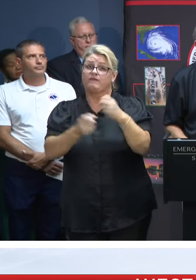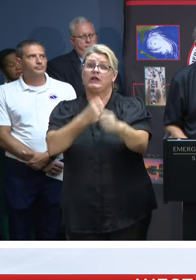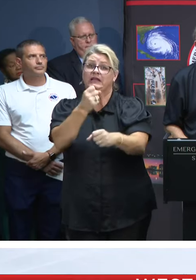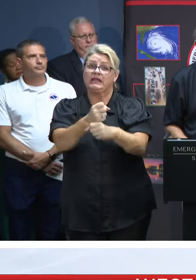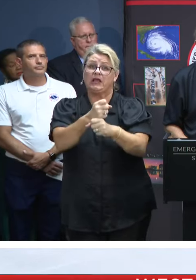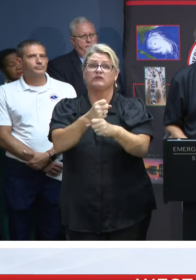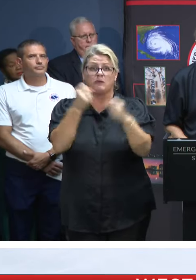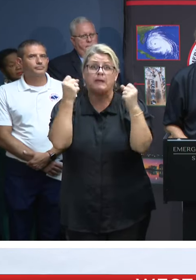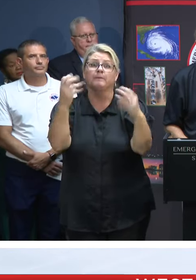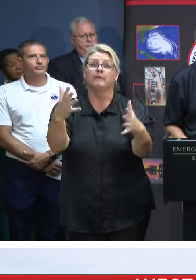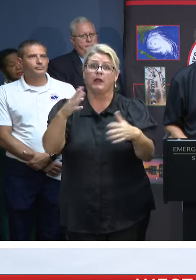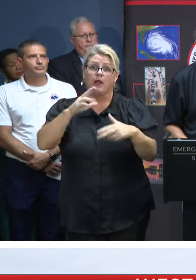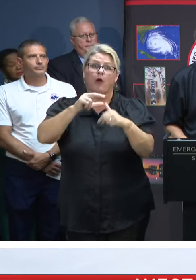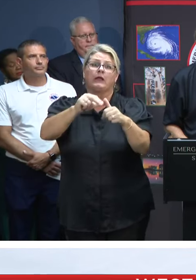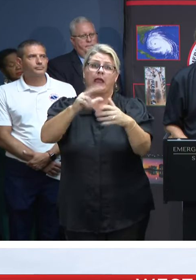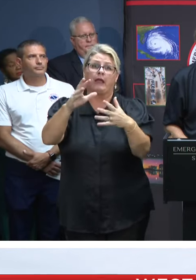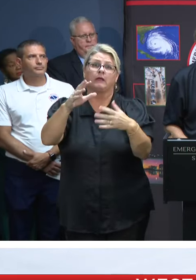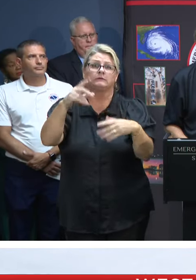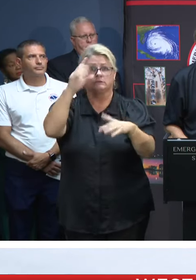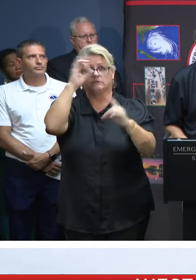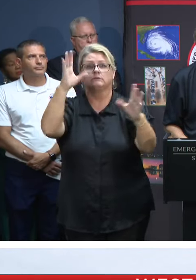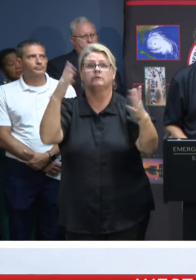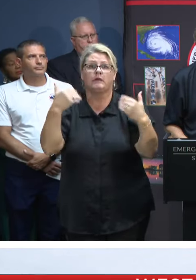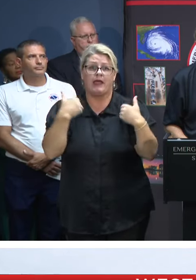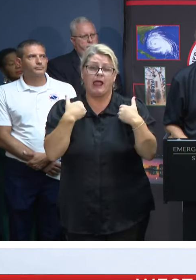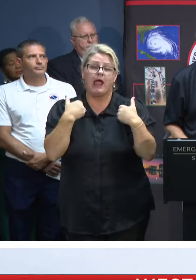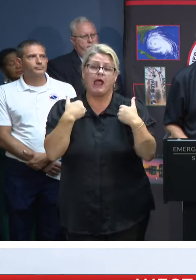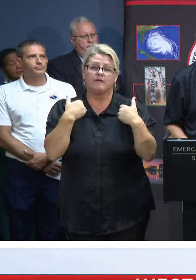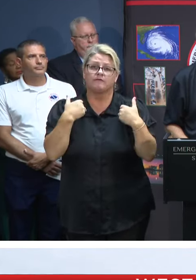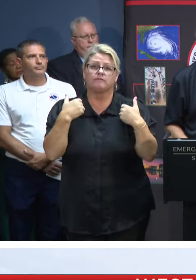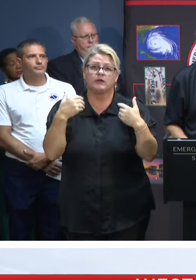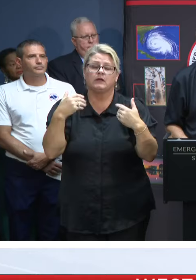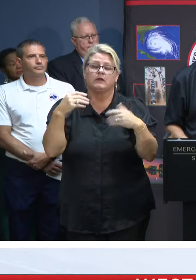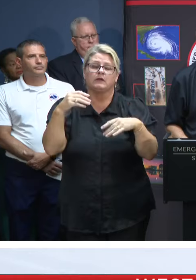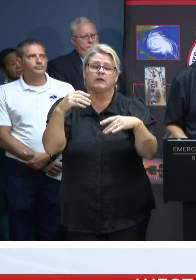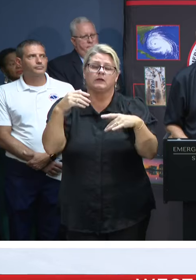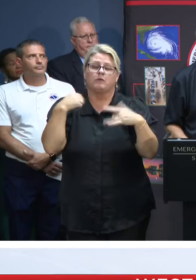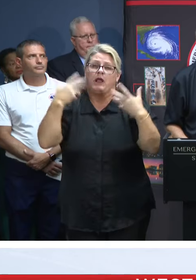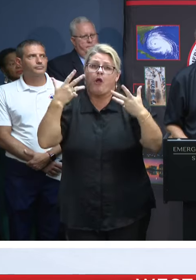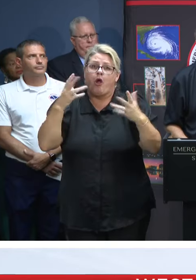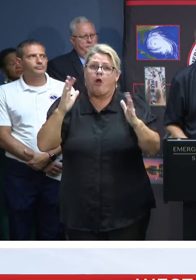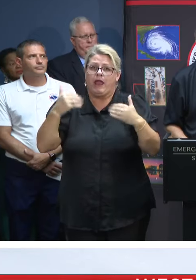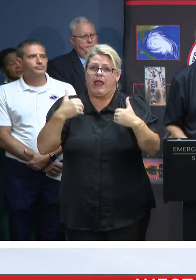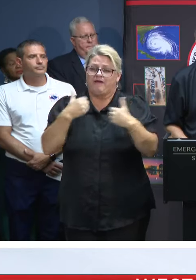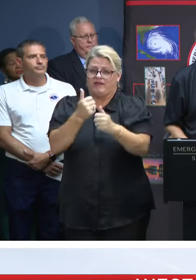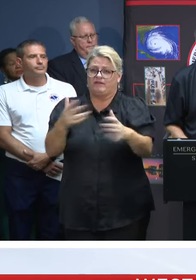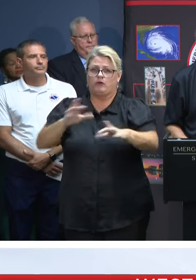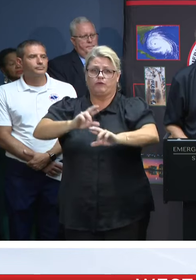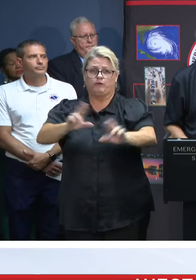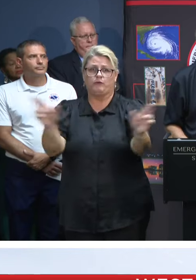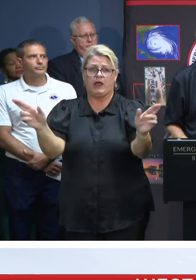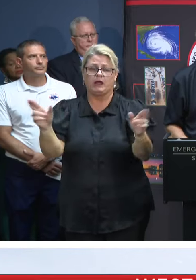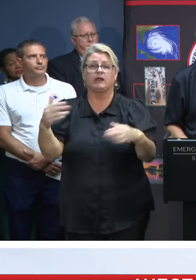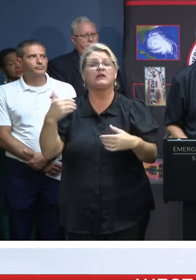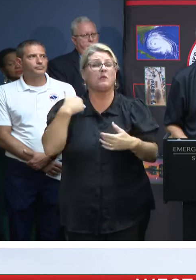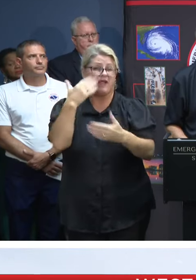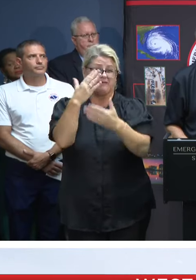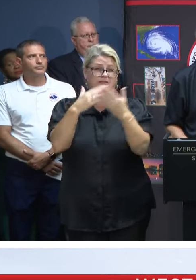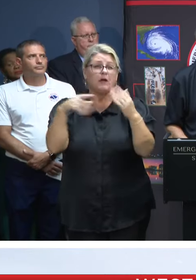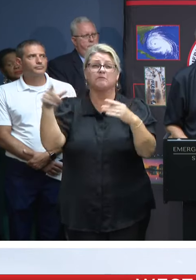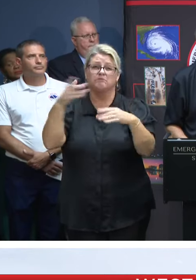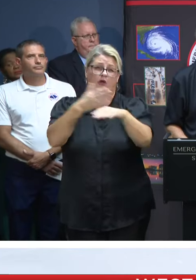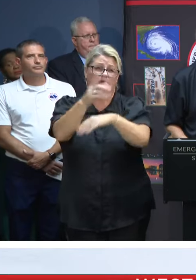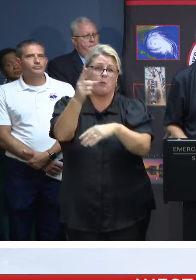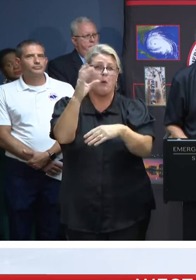disasters that we've had. And we currently have over 100 requests that are being actioned right now, ranging from sandbags to